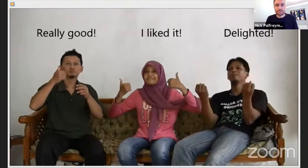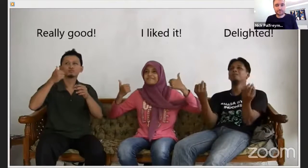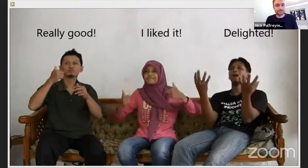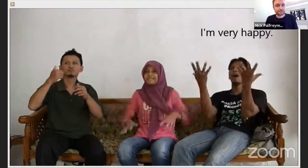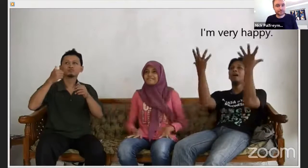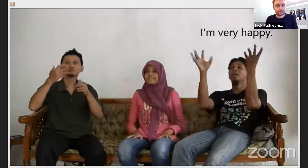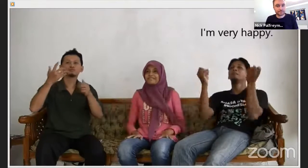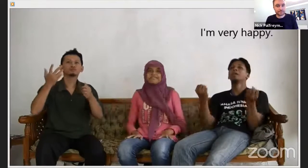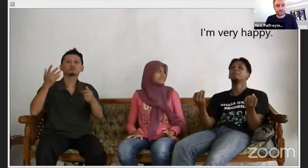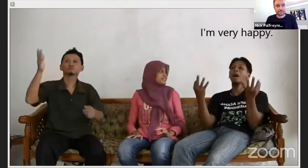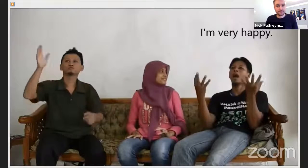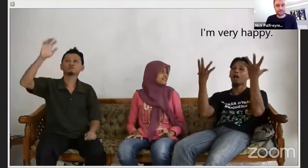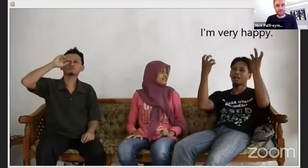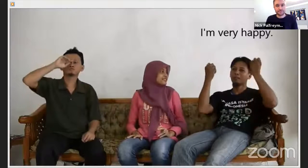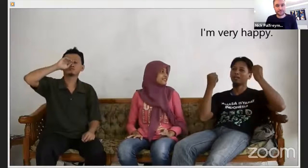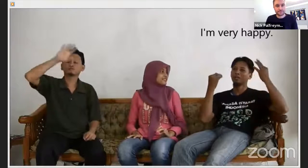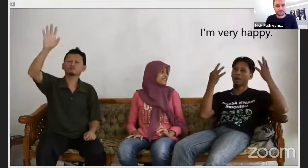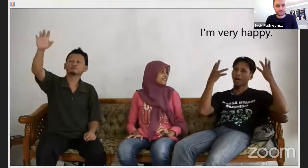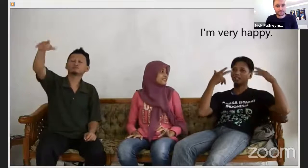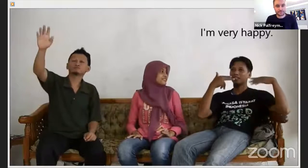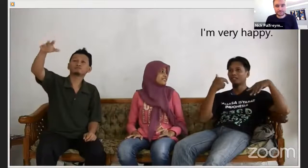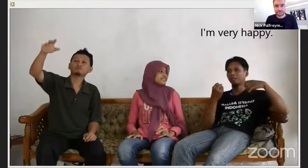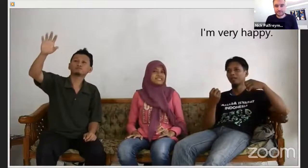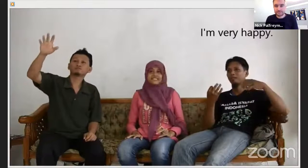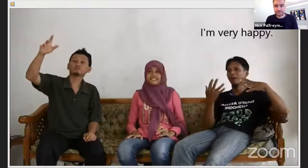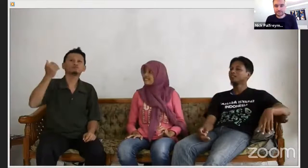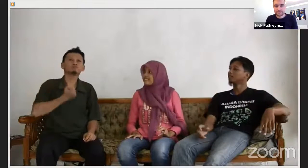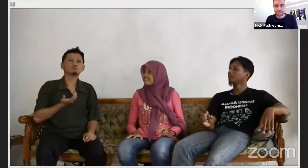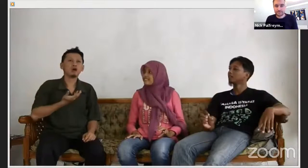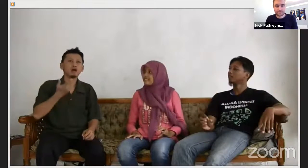Delighted. Really good. I liked it. I'm very happy.